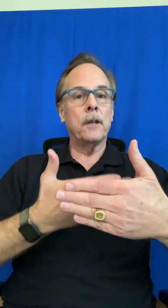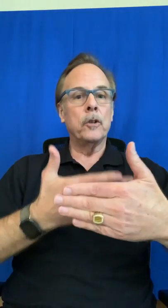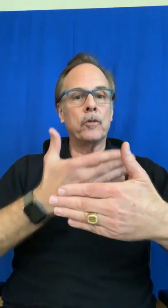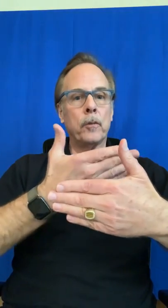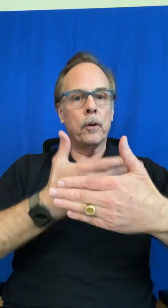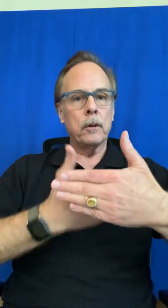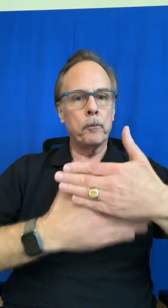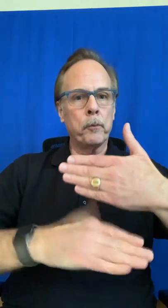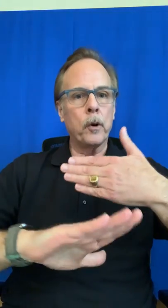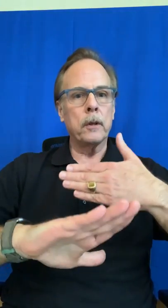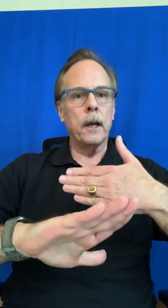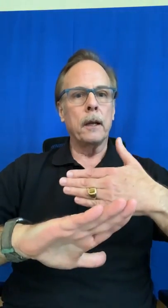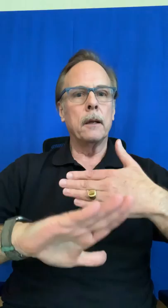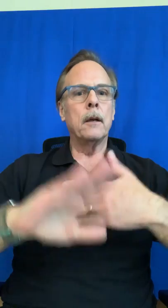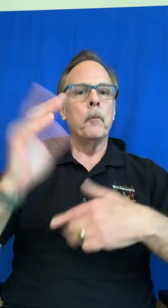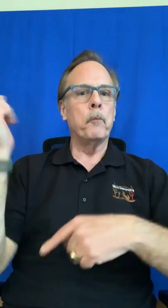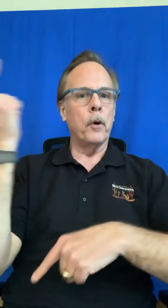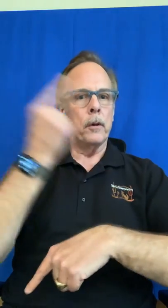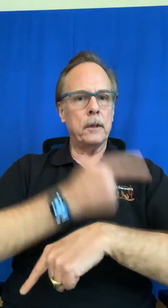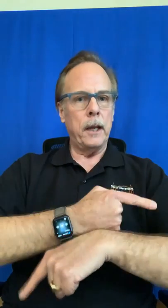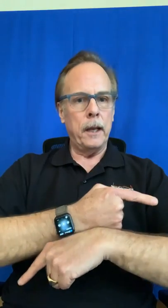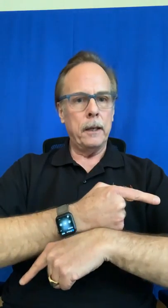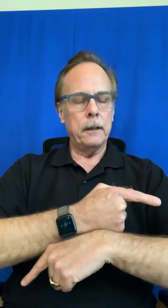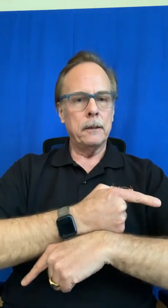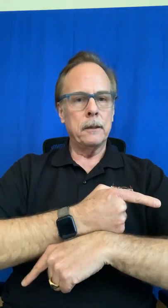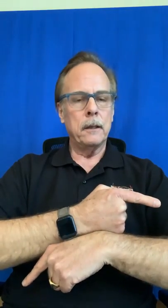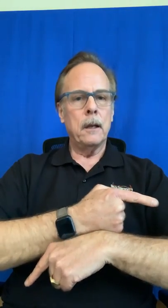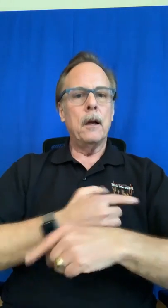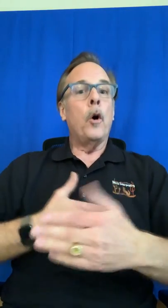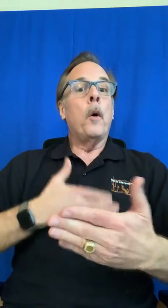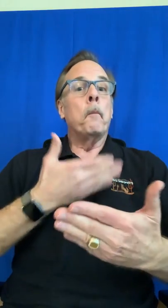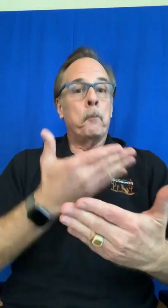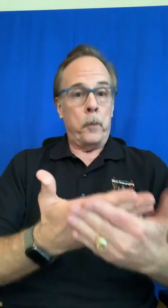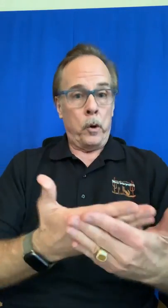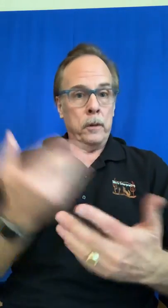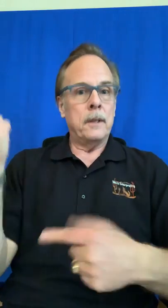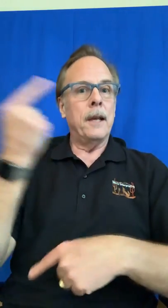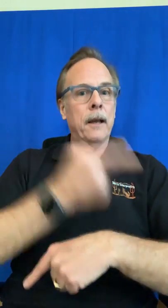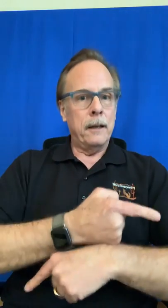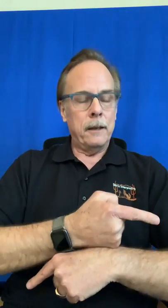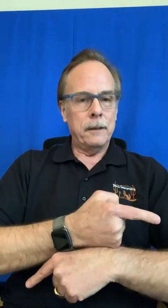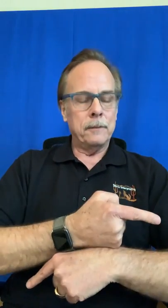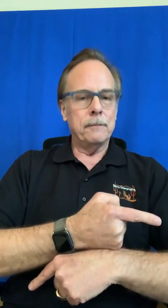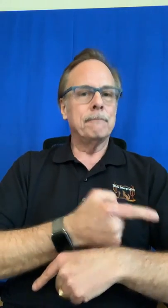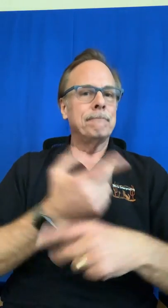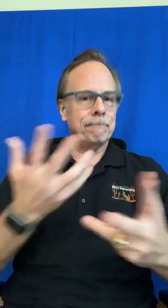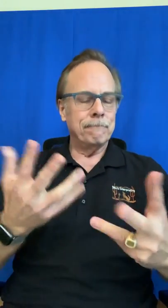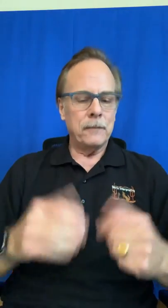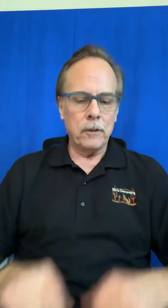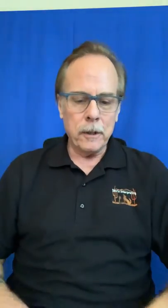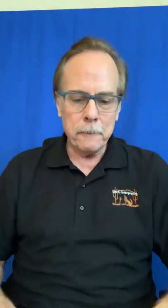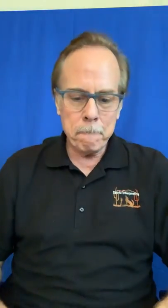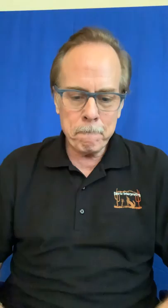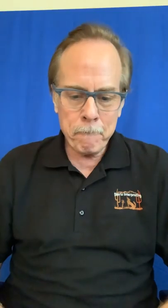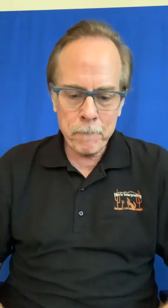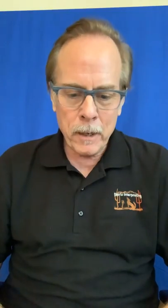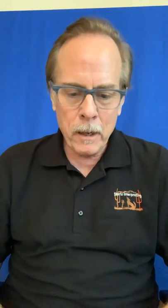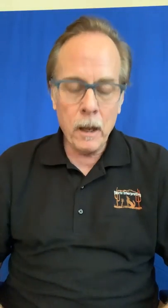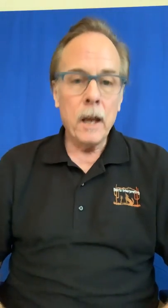used for birth birthday birthday birthday birthday okay and